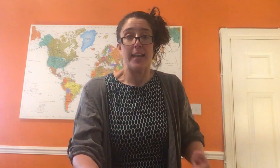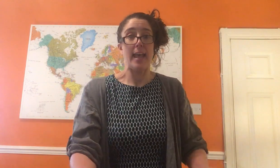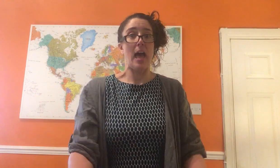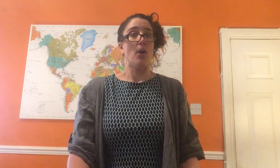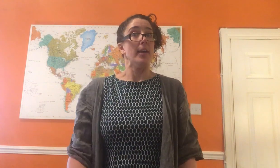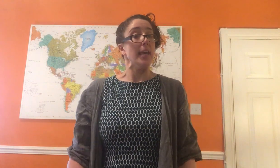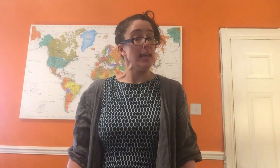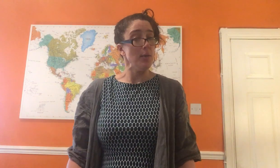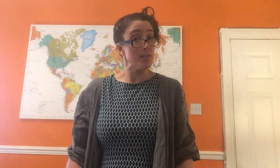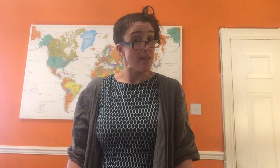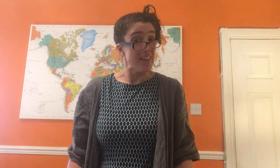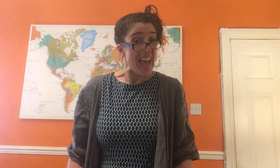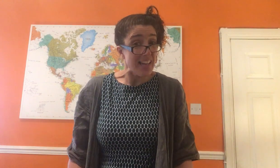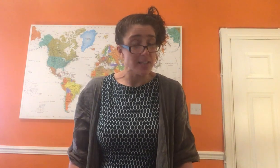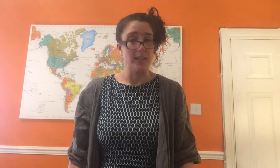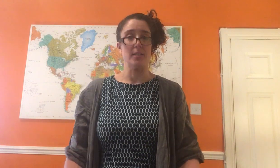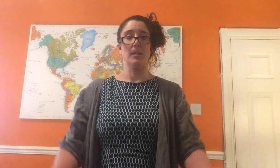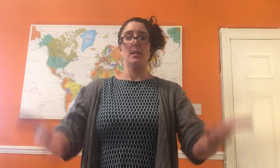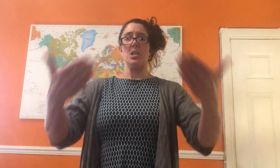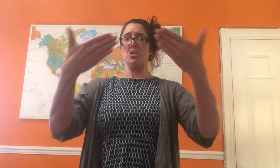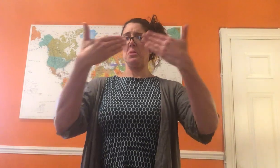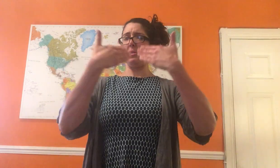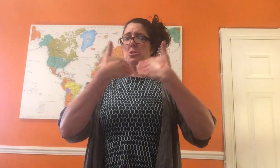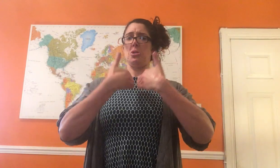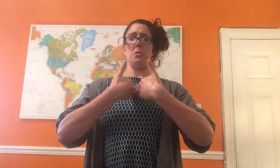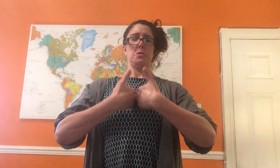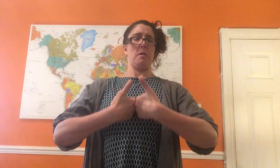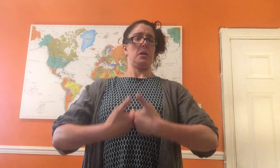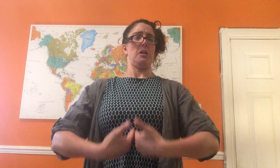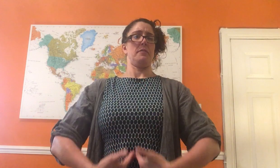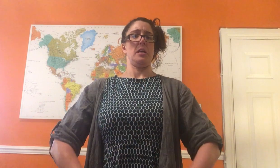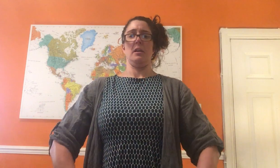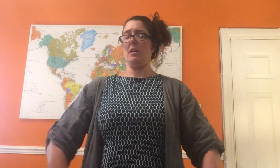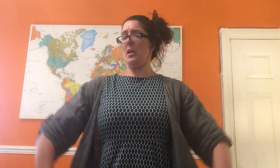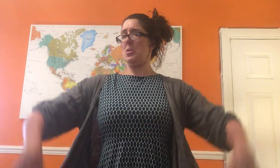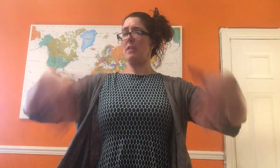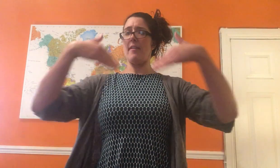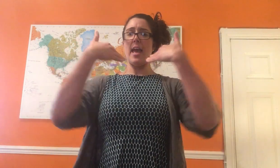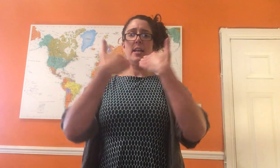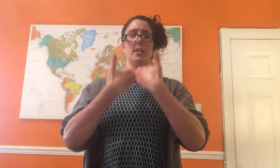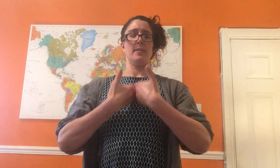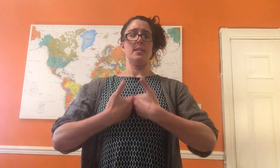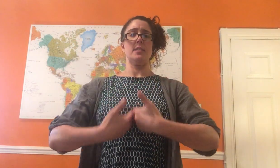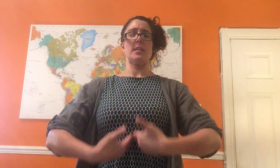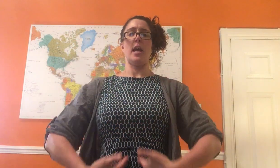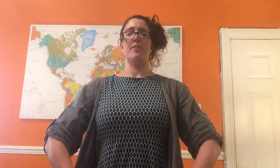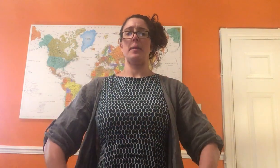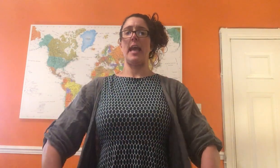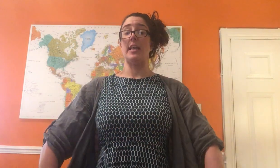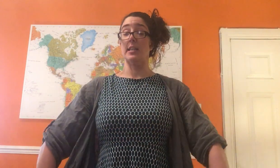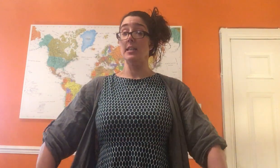Now, he was very elegant. So we can show he's wearing a lovely, looking very elegant. This is the sign for being elegant.